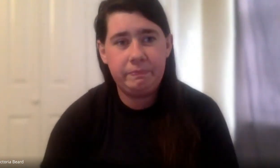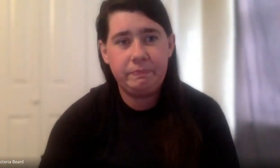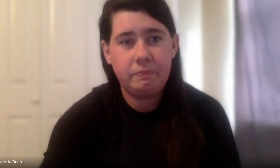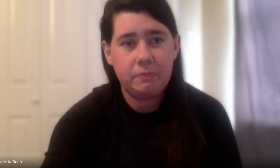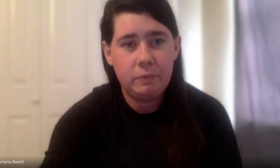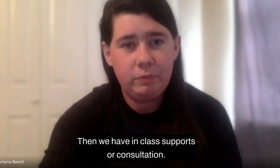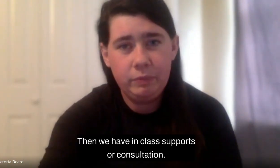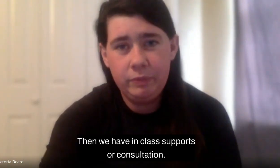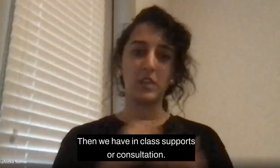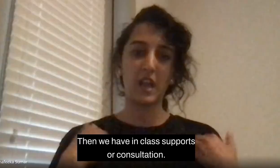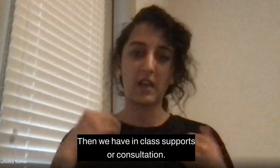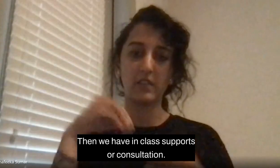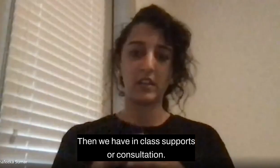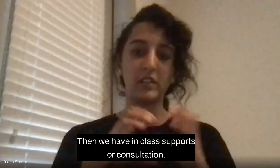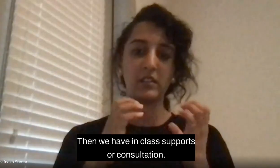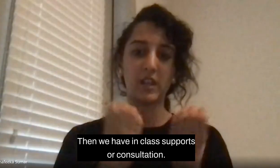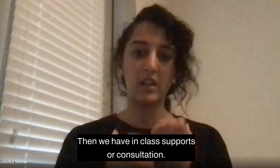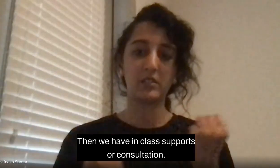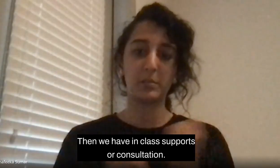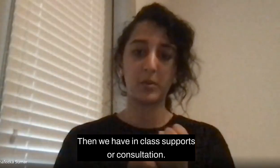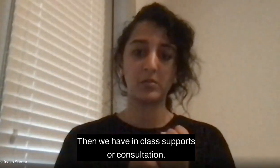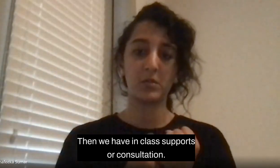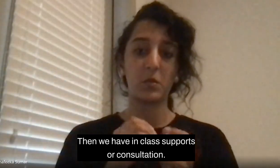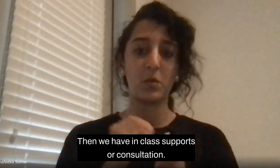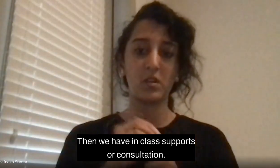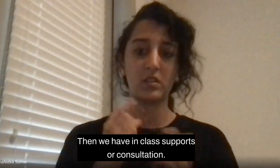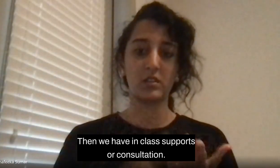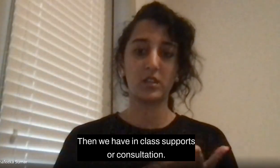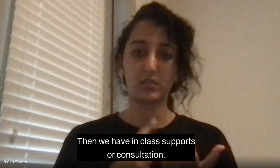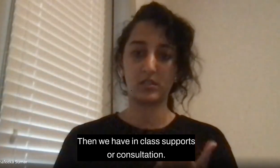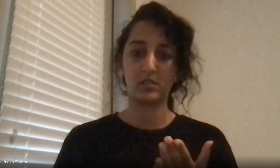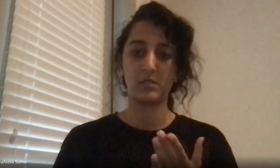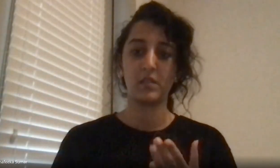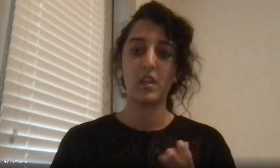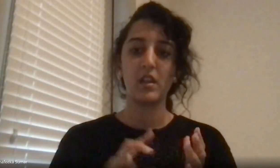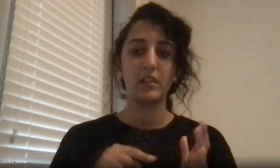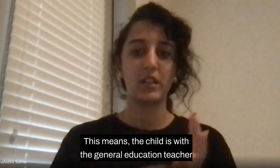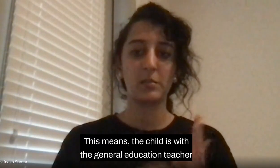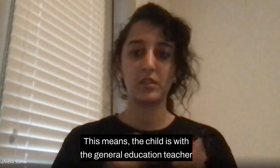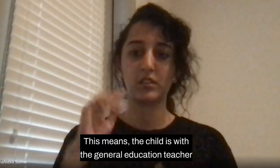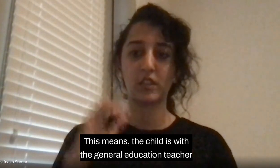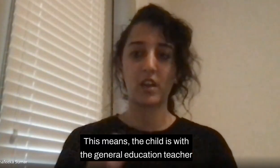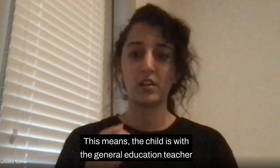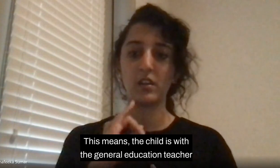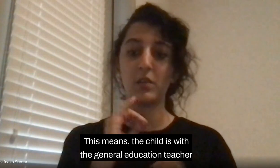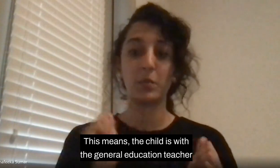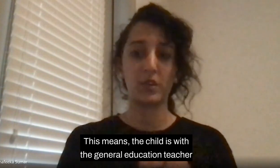Then we have in-class support or construction. This means the child is with